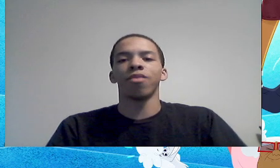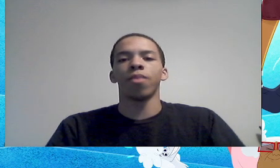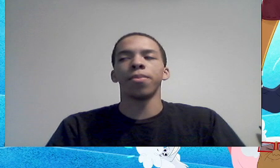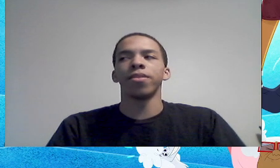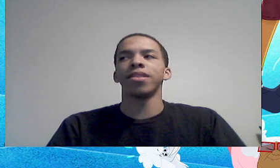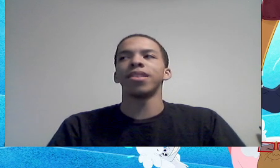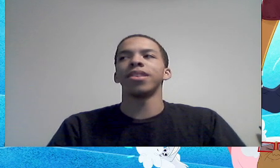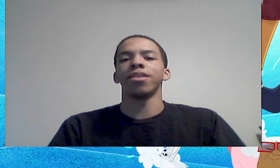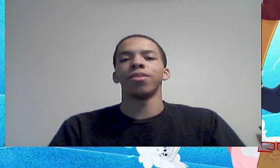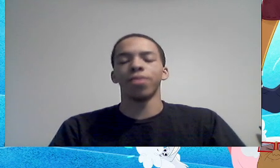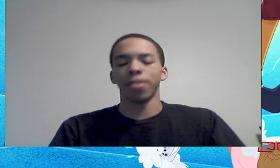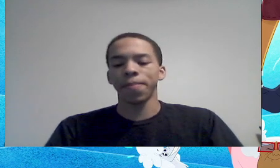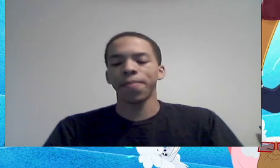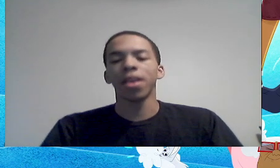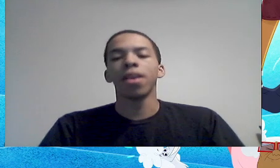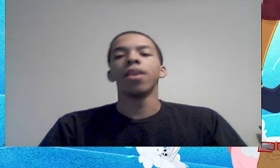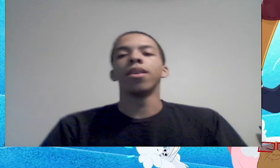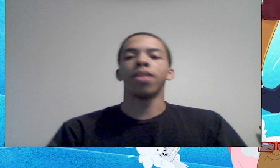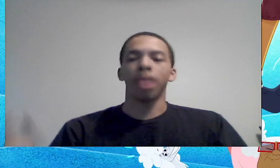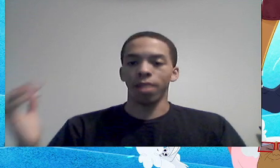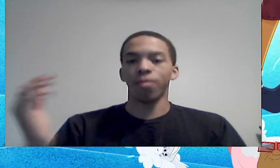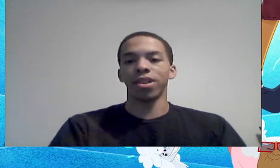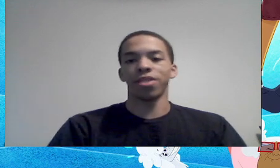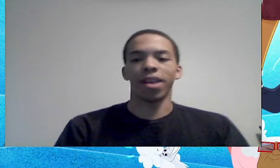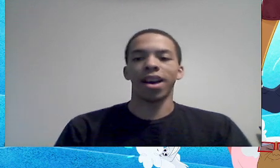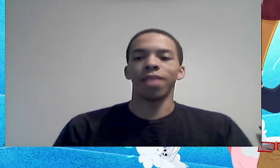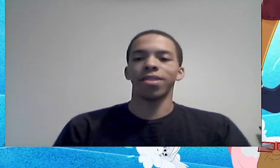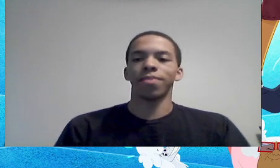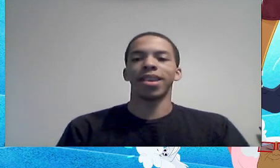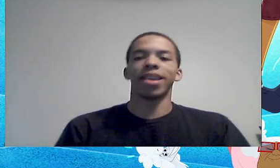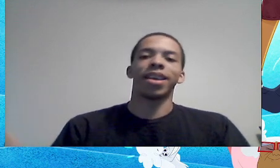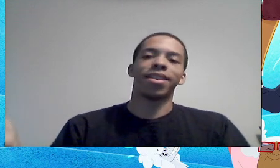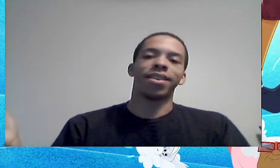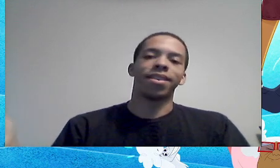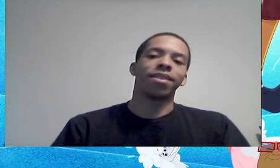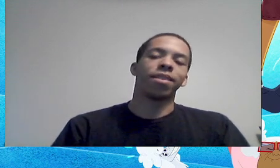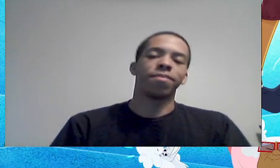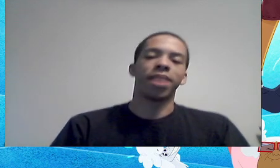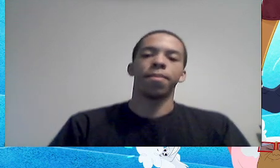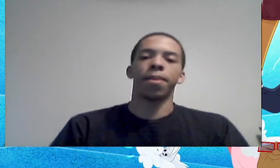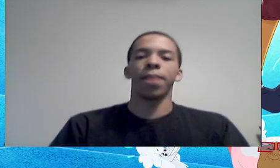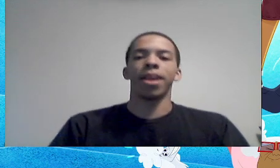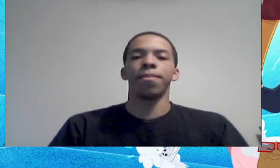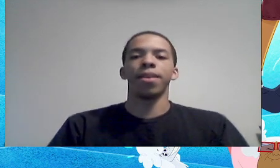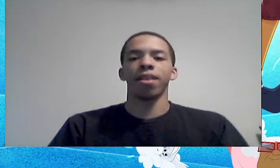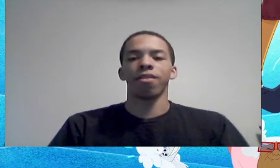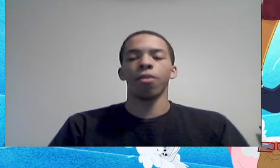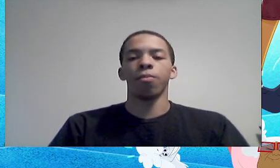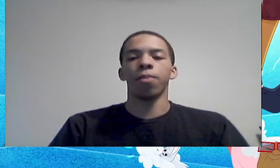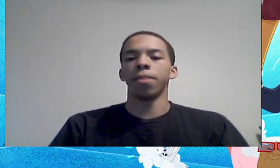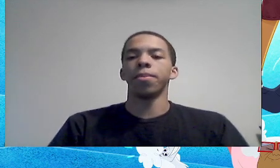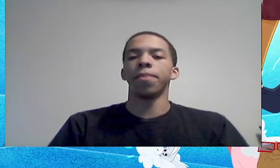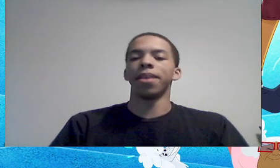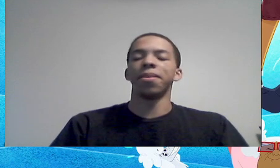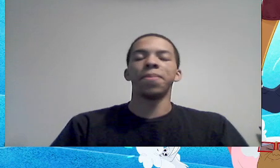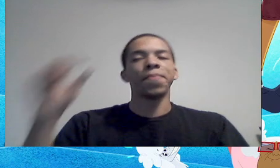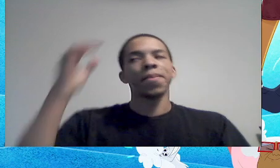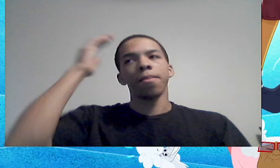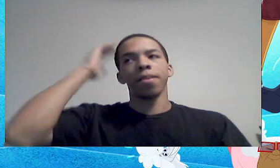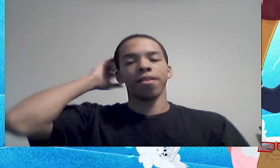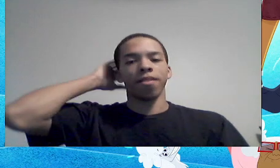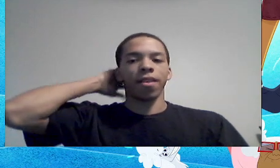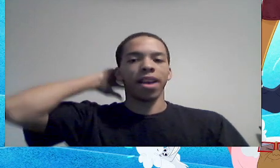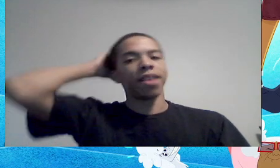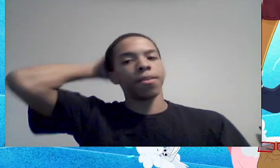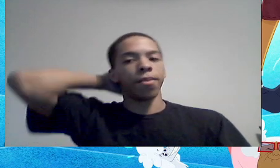on getting this one person's attention, or, and which is why I was upset, uh, I was mad about Penny being so bummed about it,